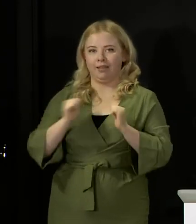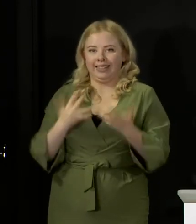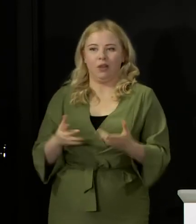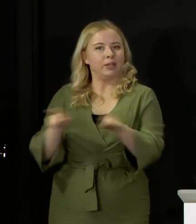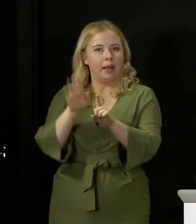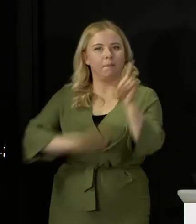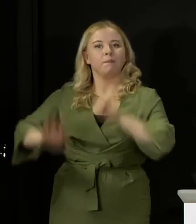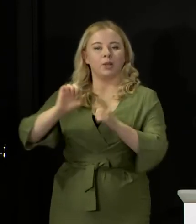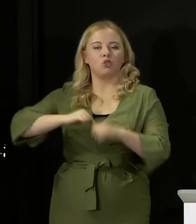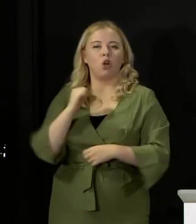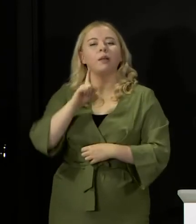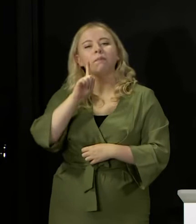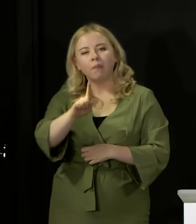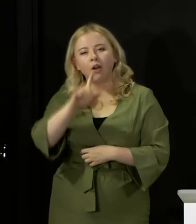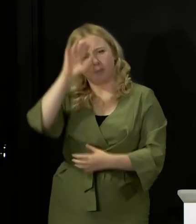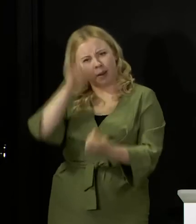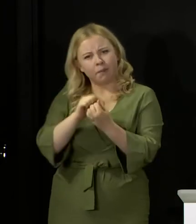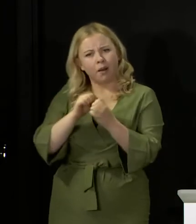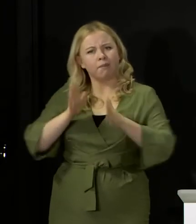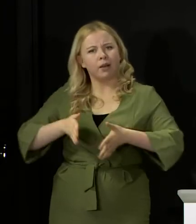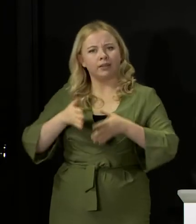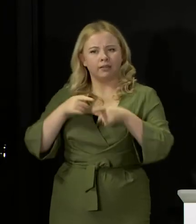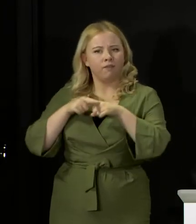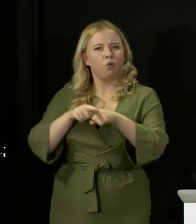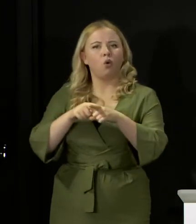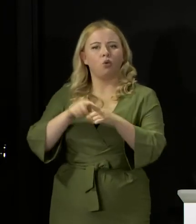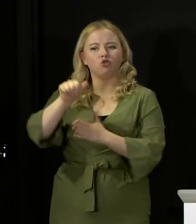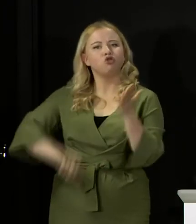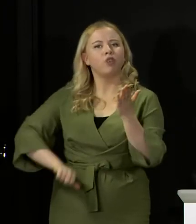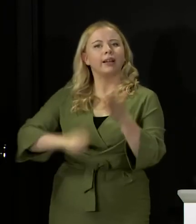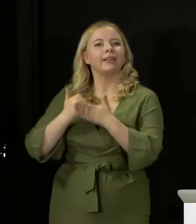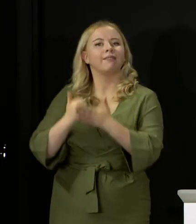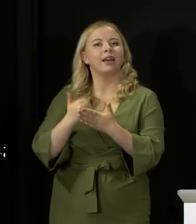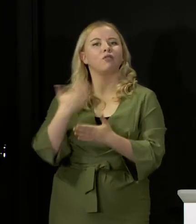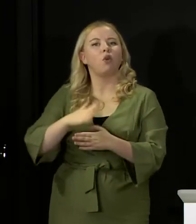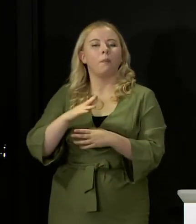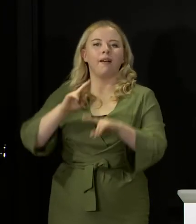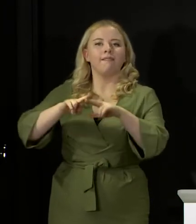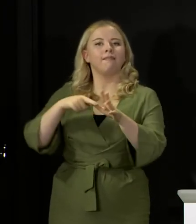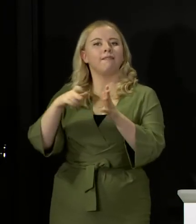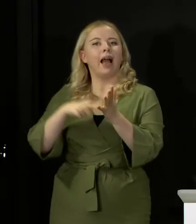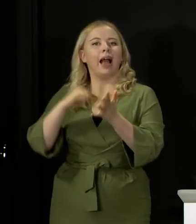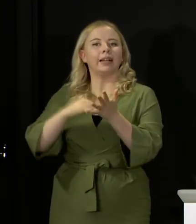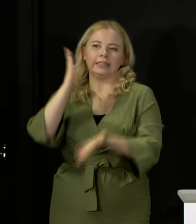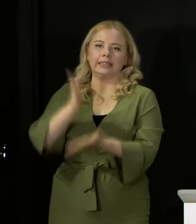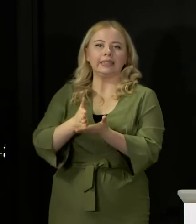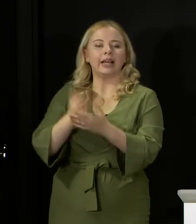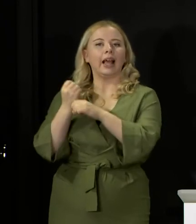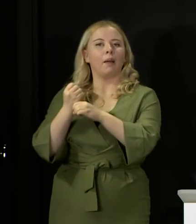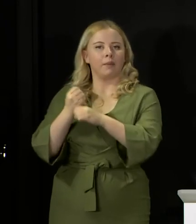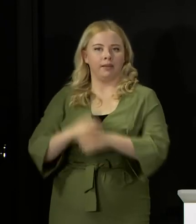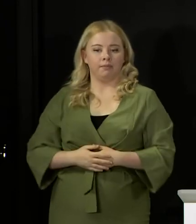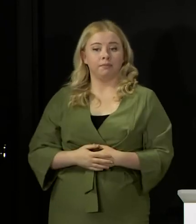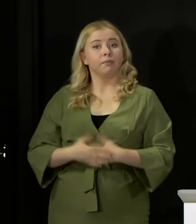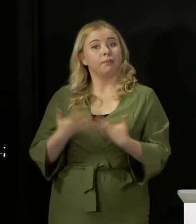else elsewhere in the country, they must follow strict advice summarised in the FACTS campaign. In addition, people can now visit